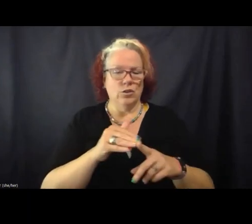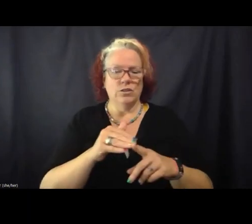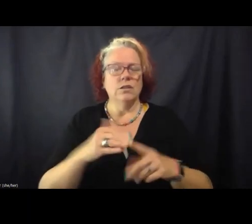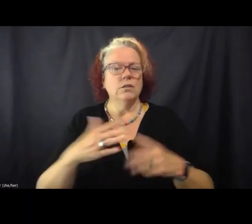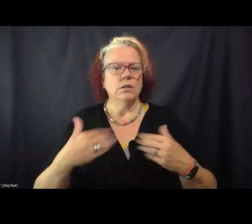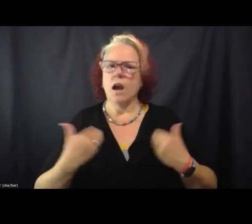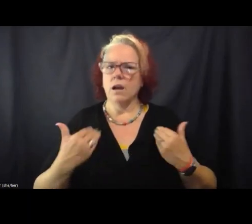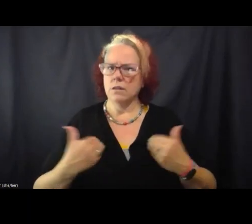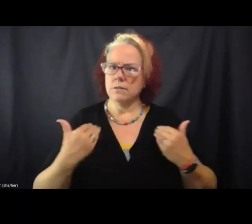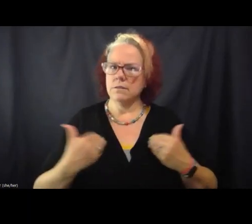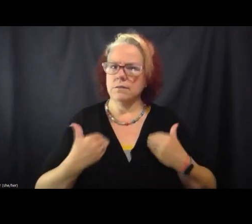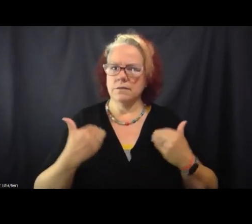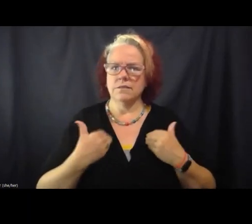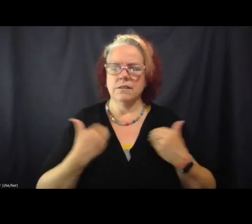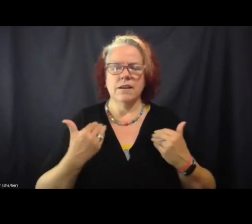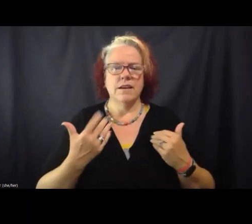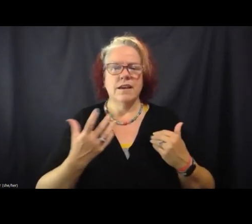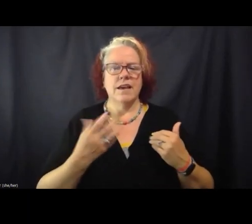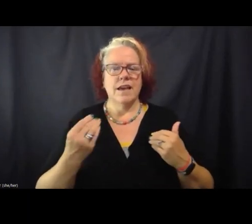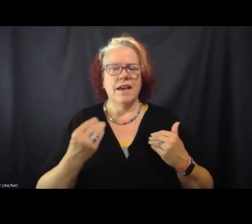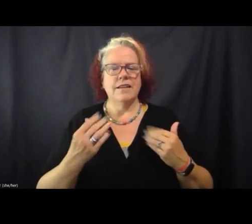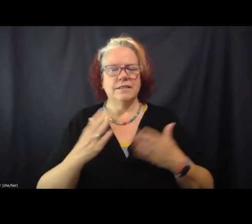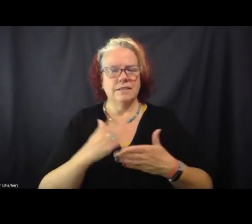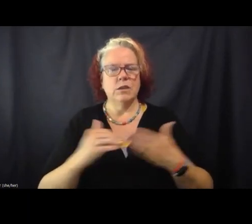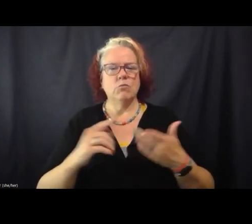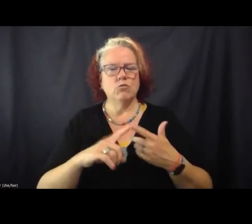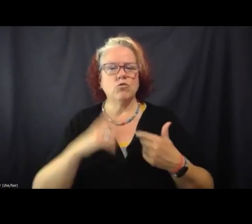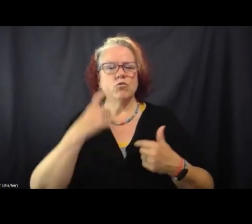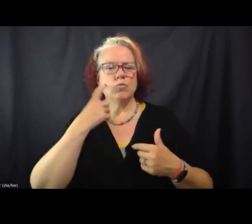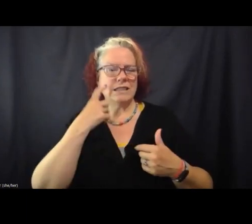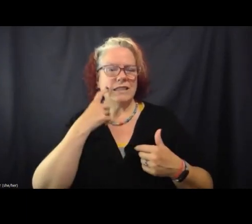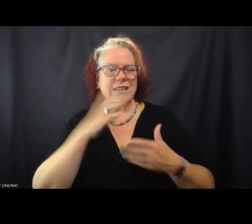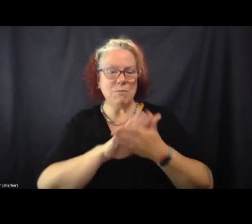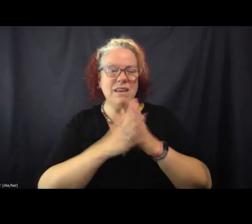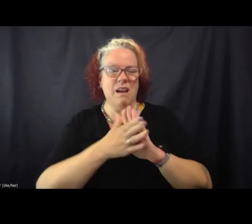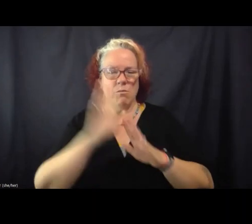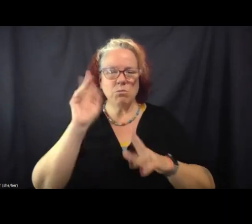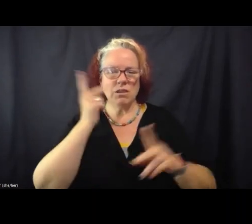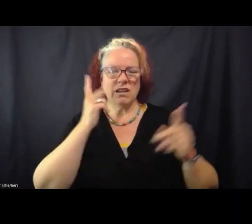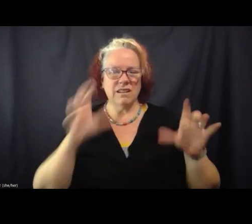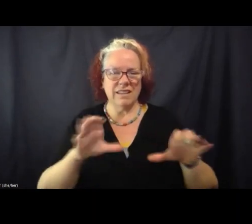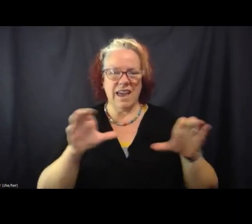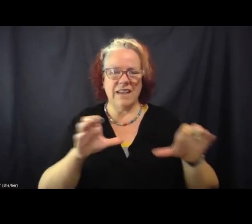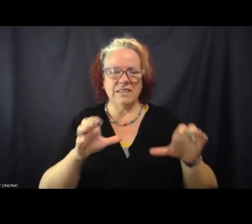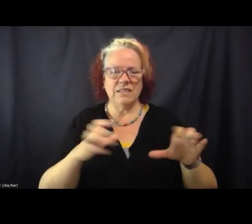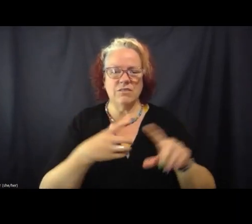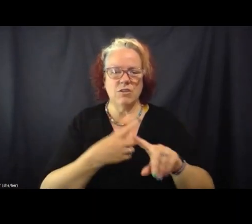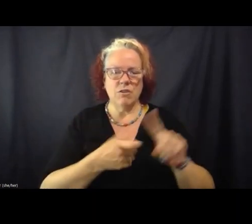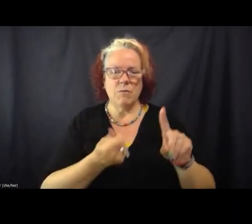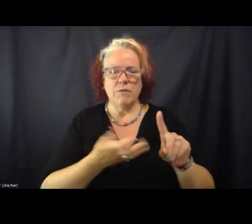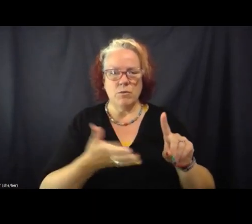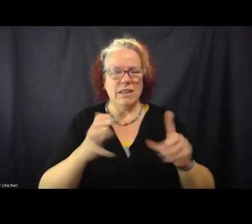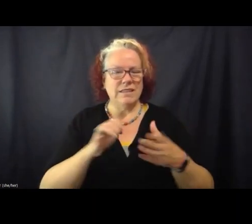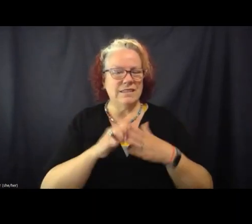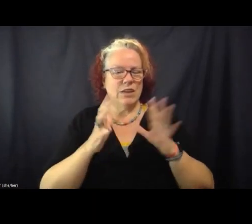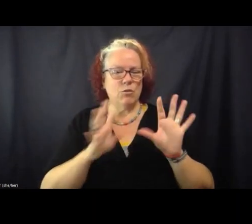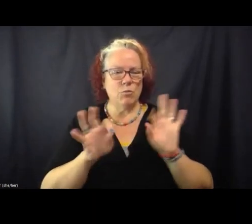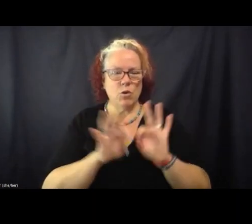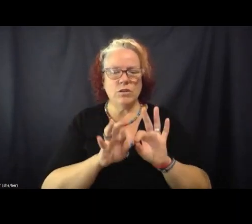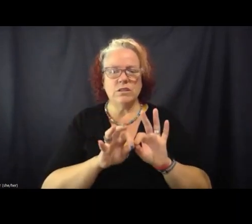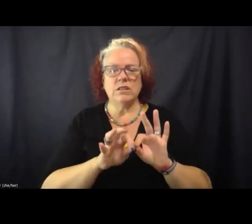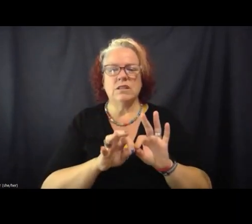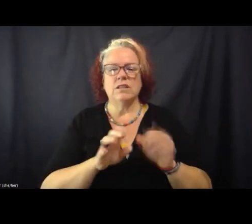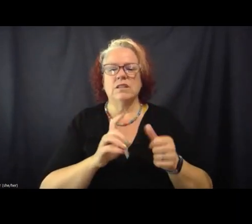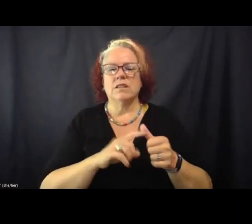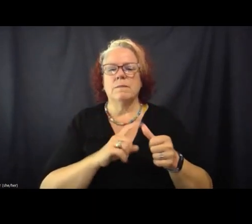and somewhat recently politicized through a few things that I think are really important to name. were politicized through a